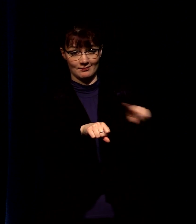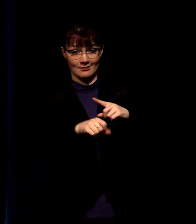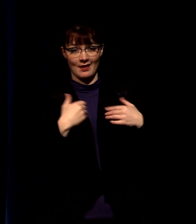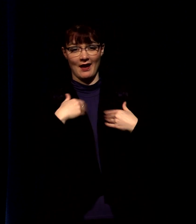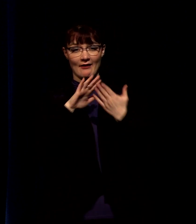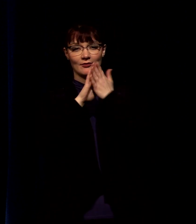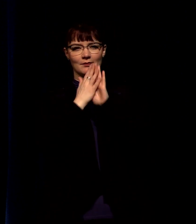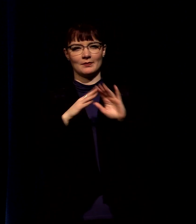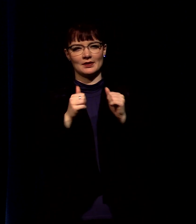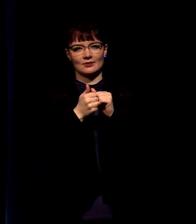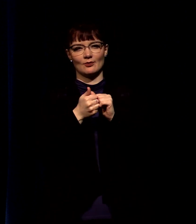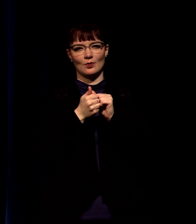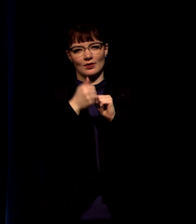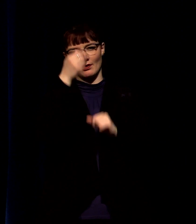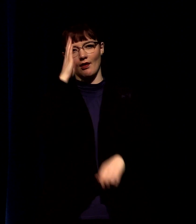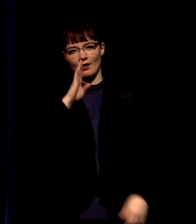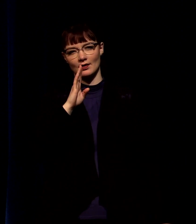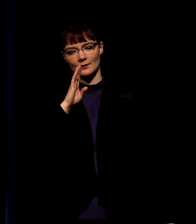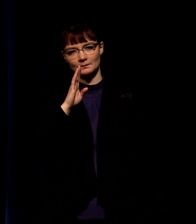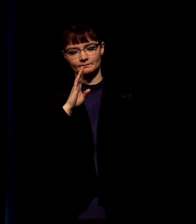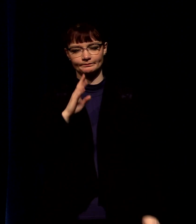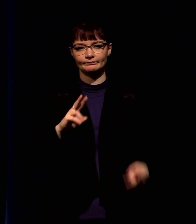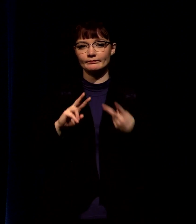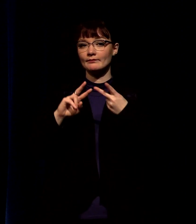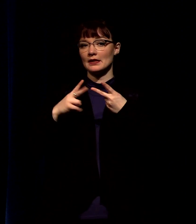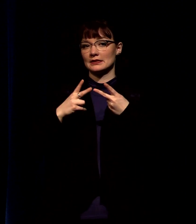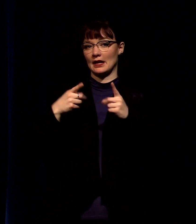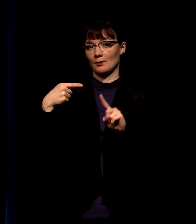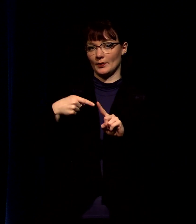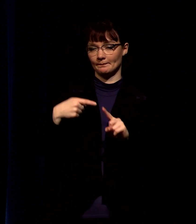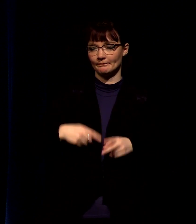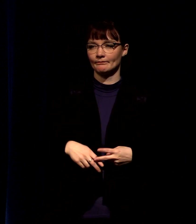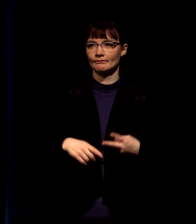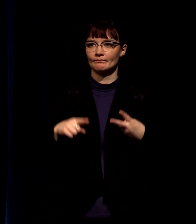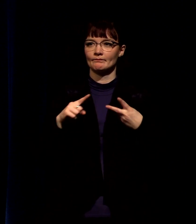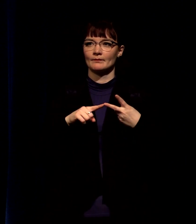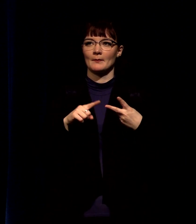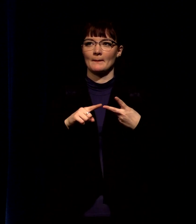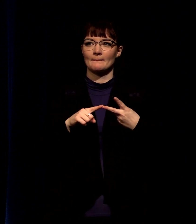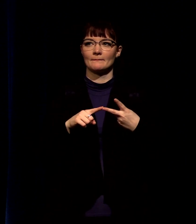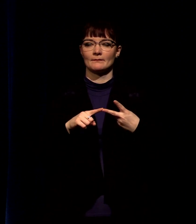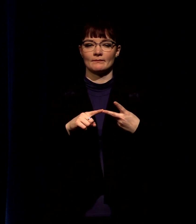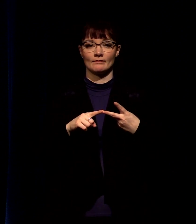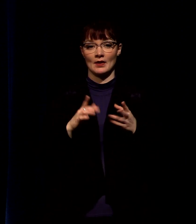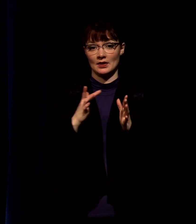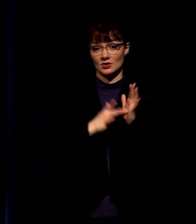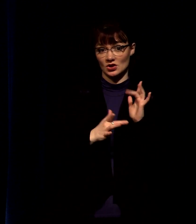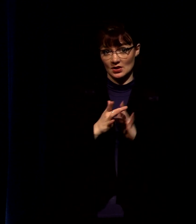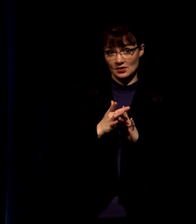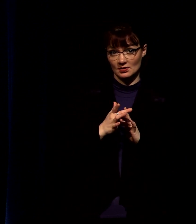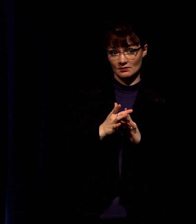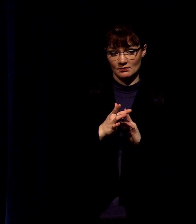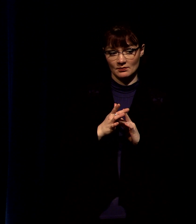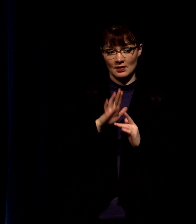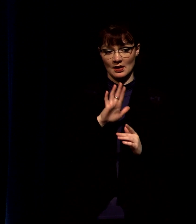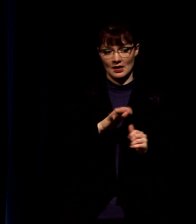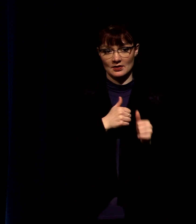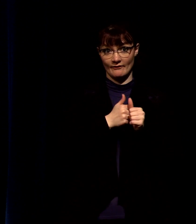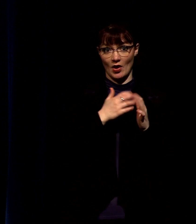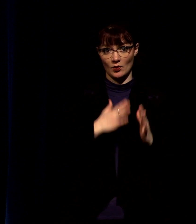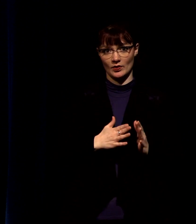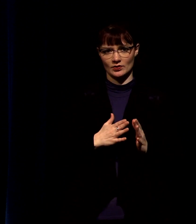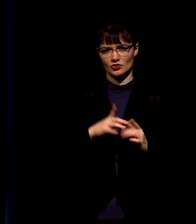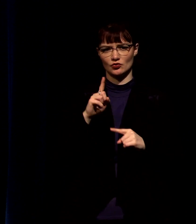with god second thing i see here jesus and his followers are difficult to put in a box